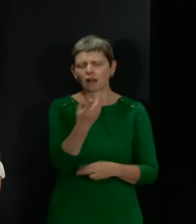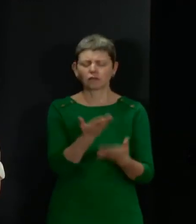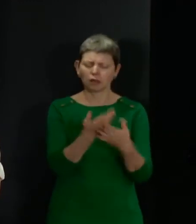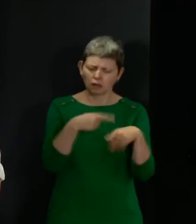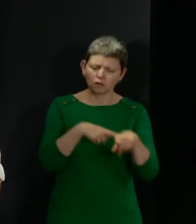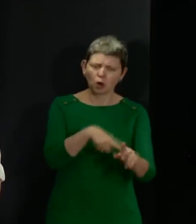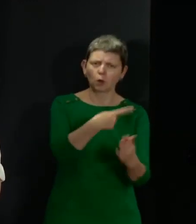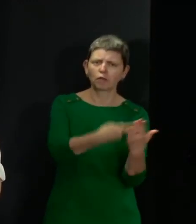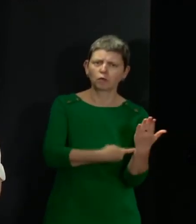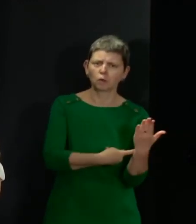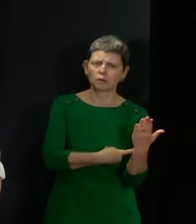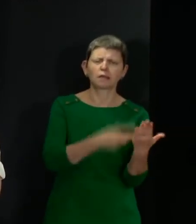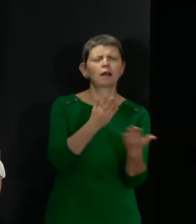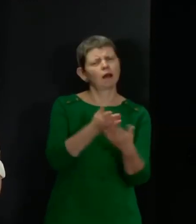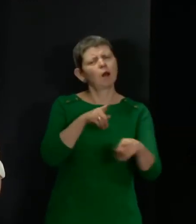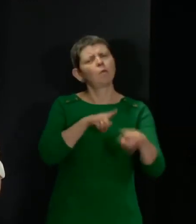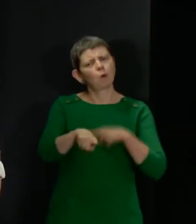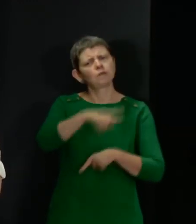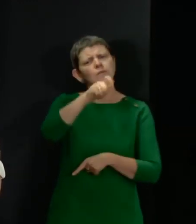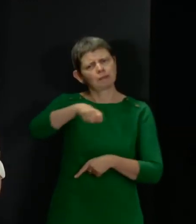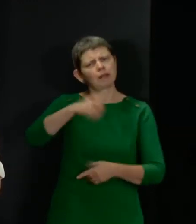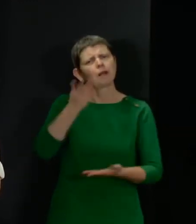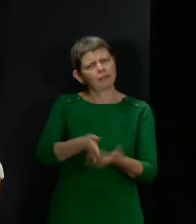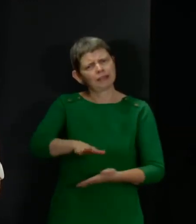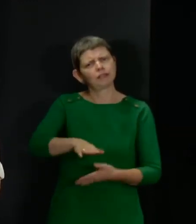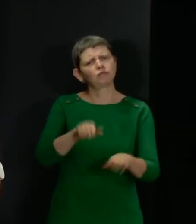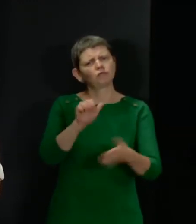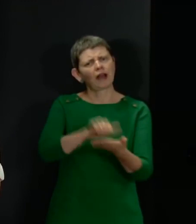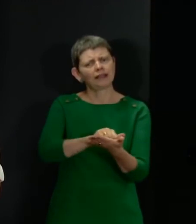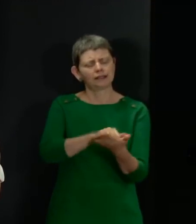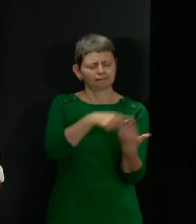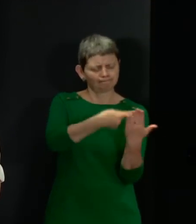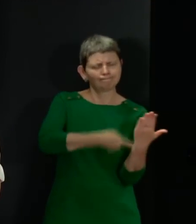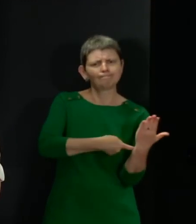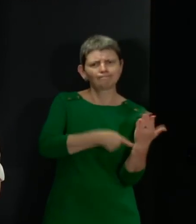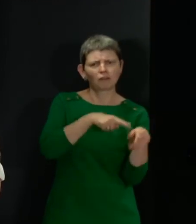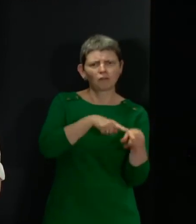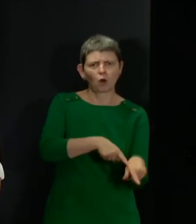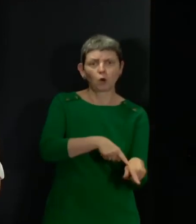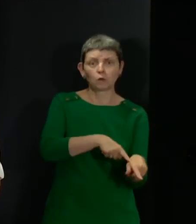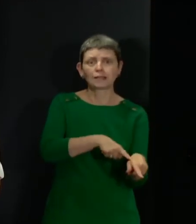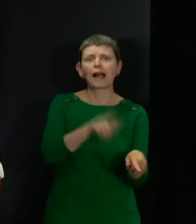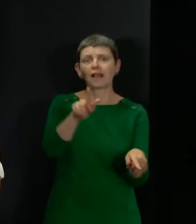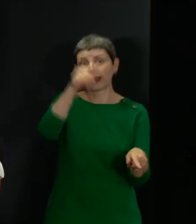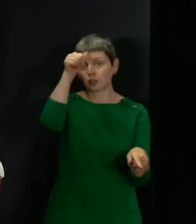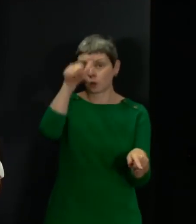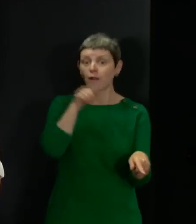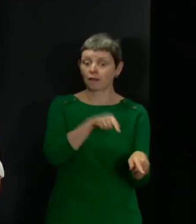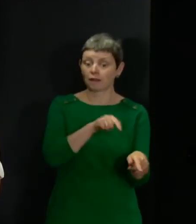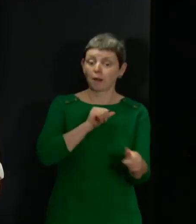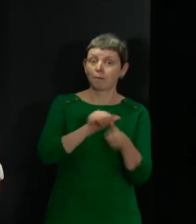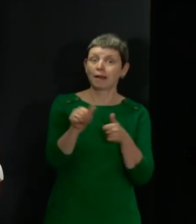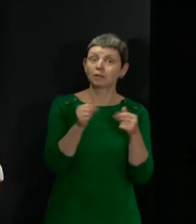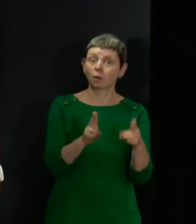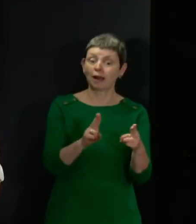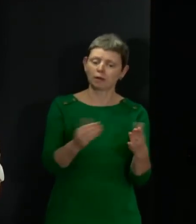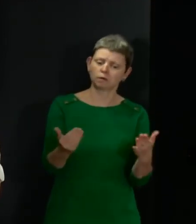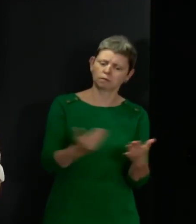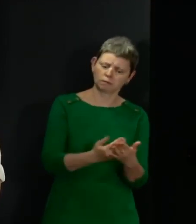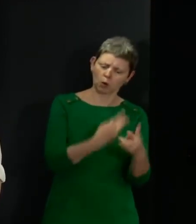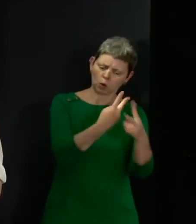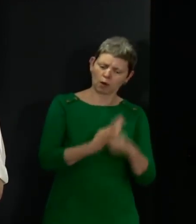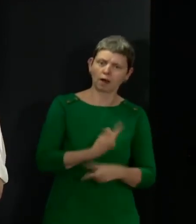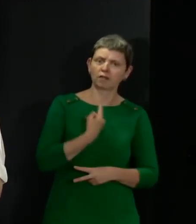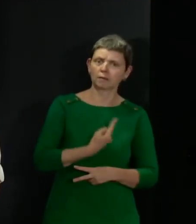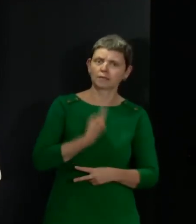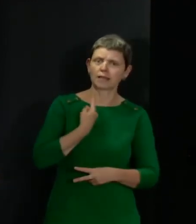do continue to do the right thing, and they do that because they know that's the best way to protect themselves, to stop the virus